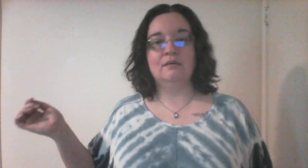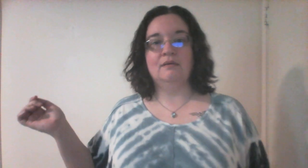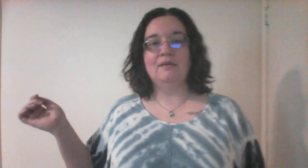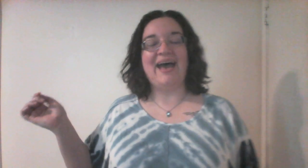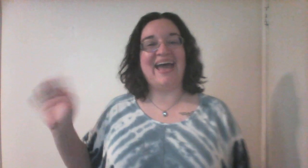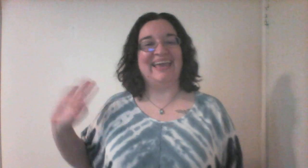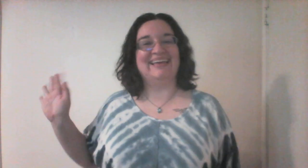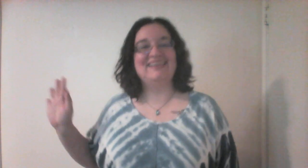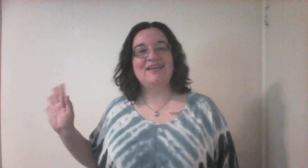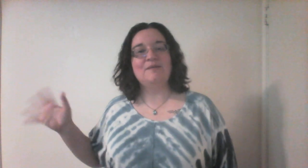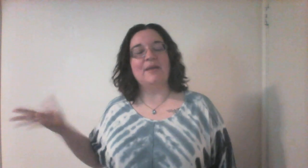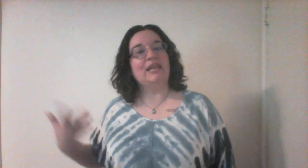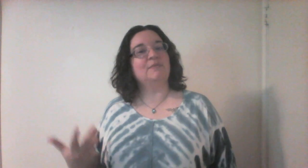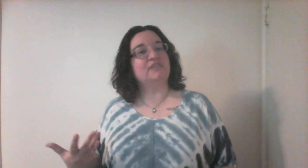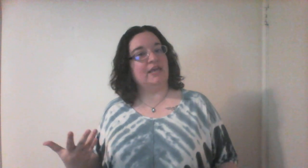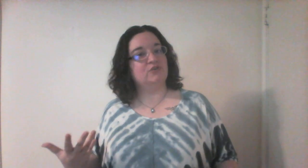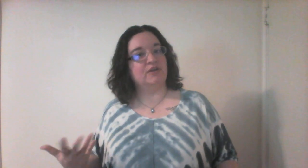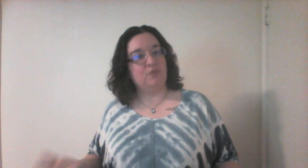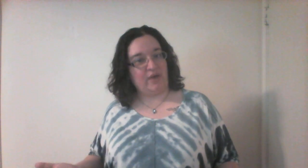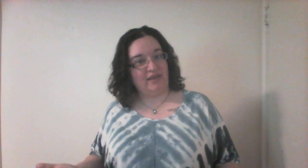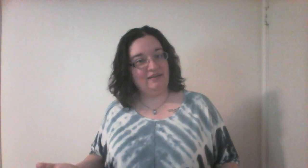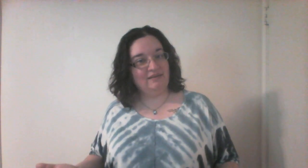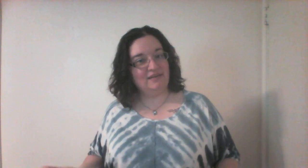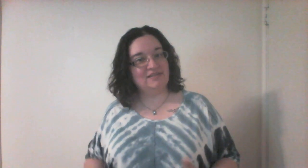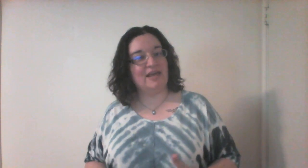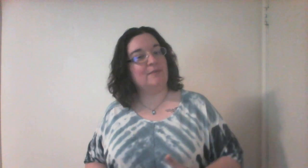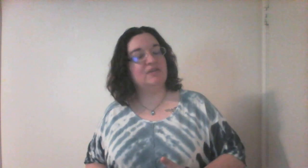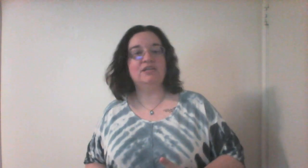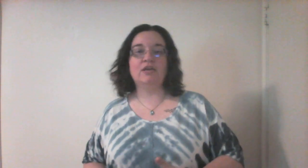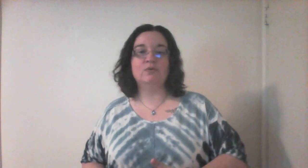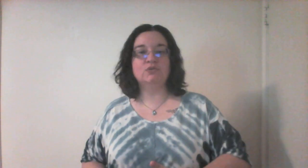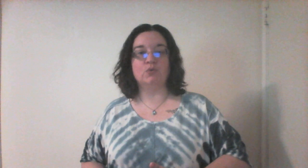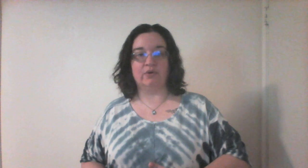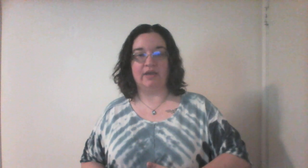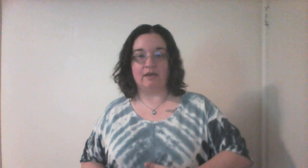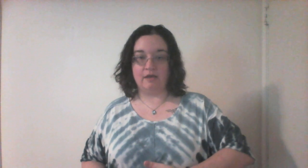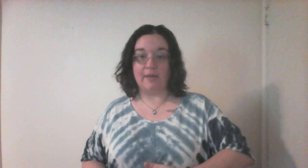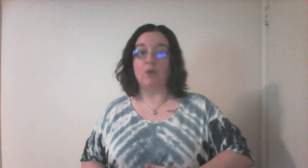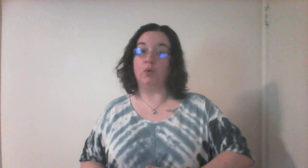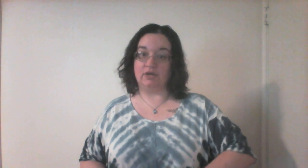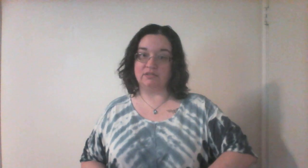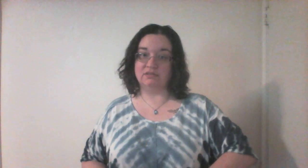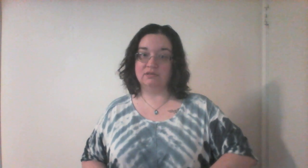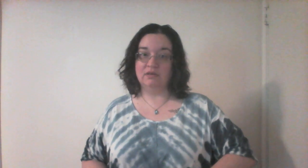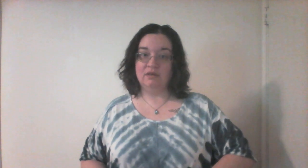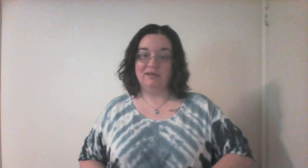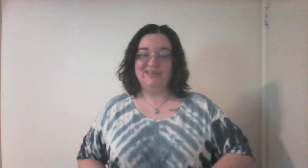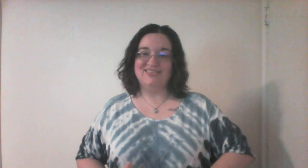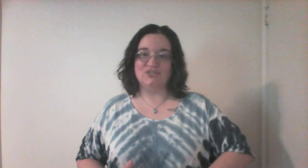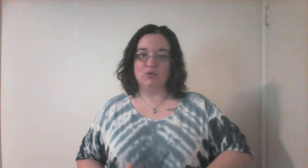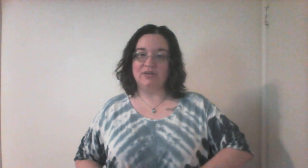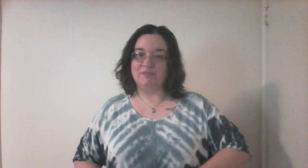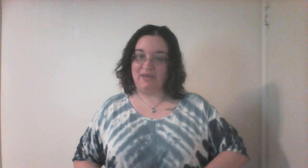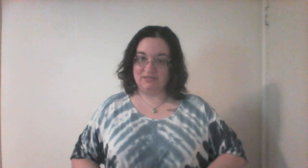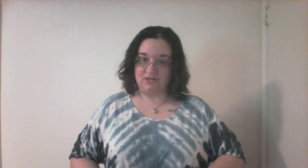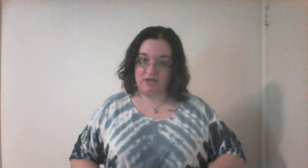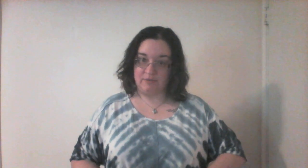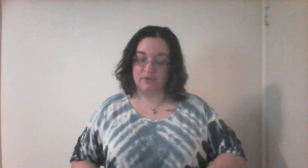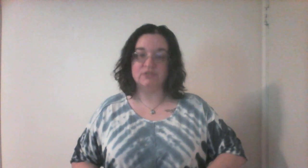Hi, my name is Adriana White and today I'm going to tell you a story about words. The story is based on a personal